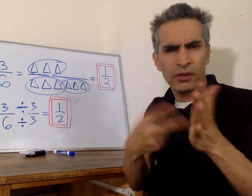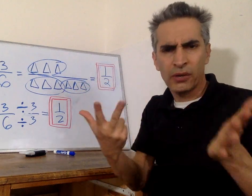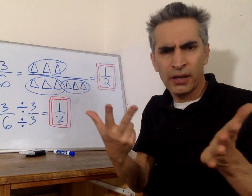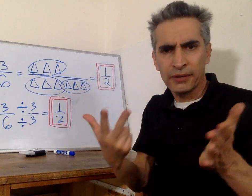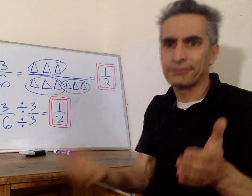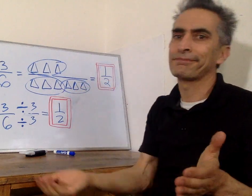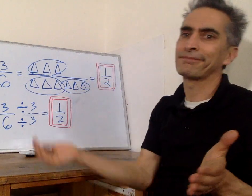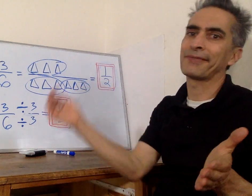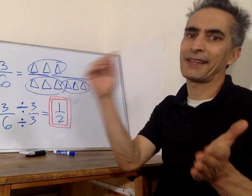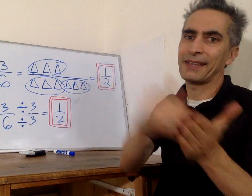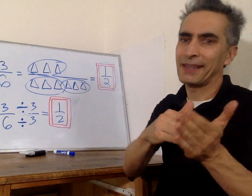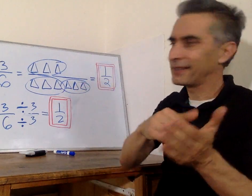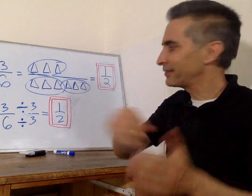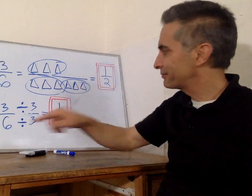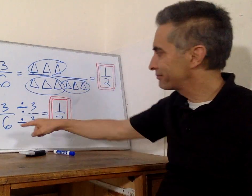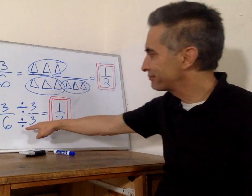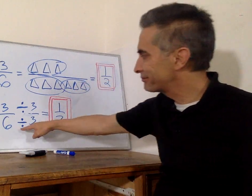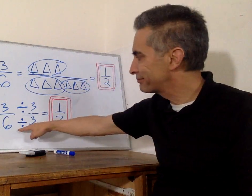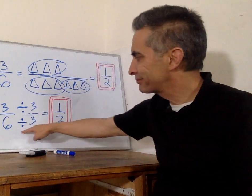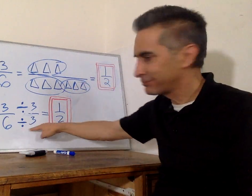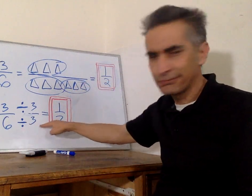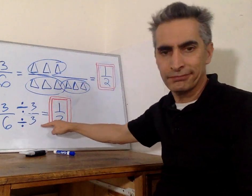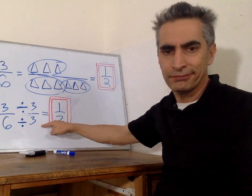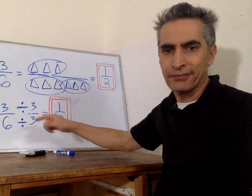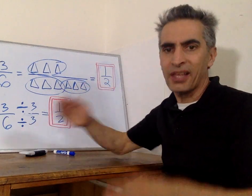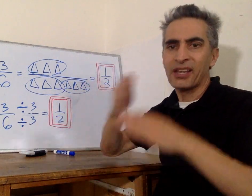What does that mean? Well, again, it means you're dividing by three.